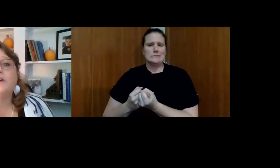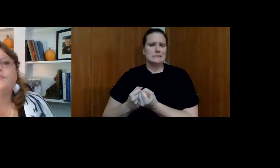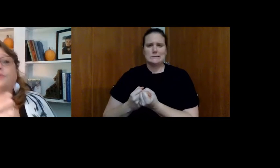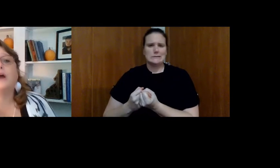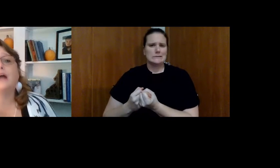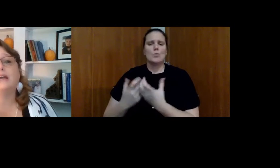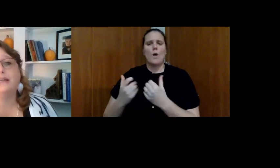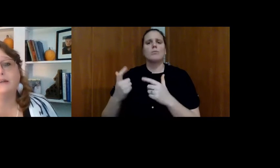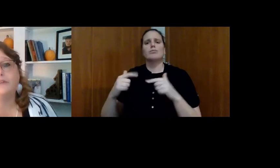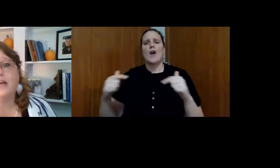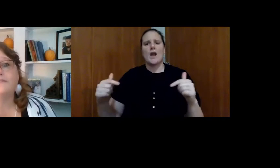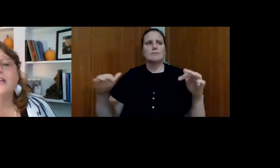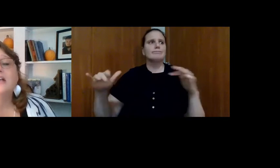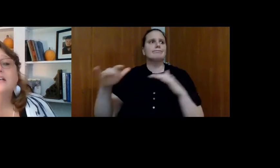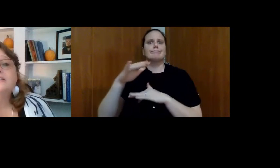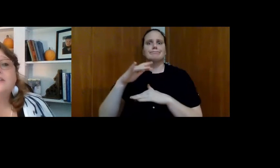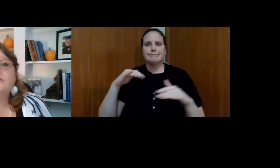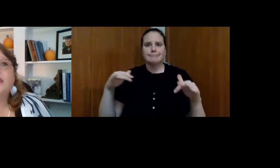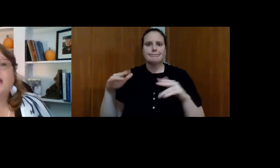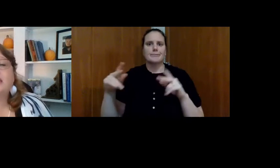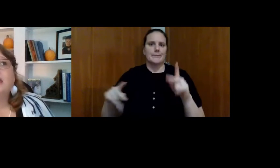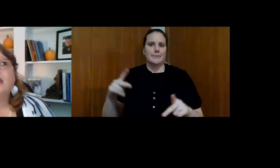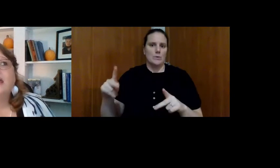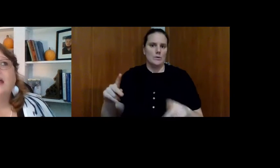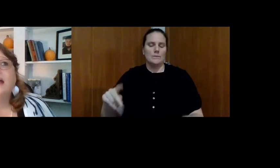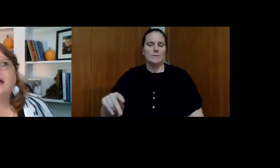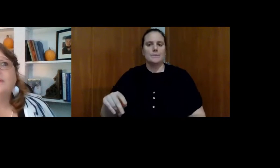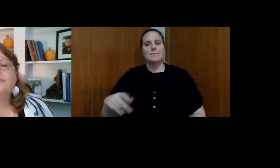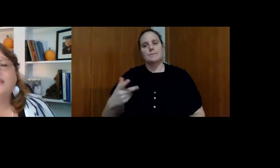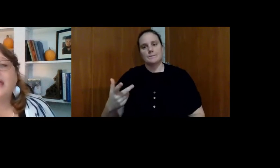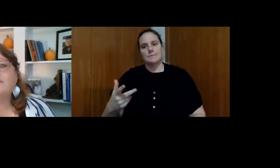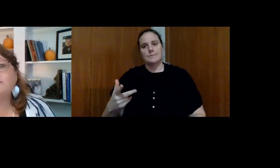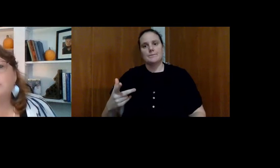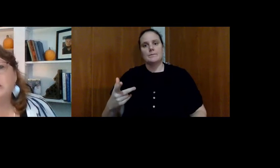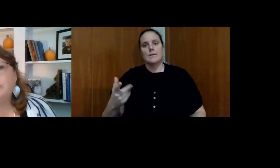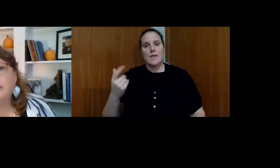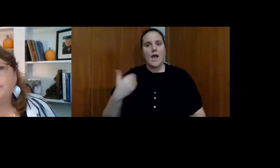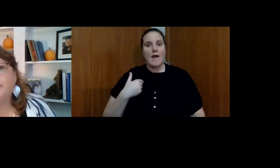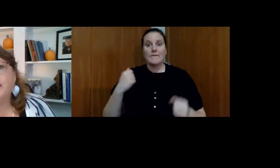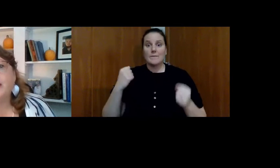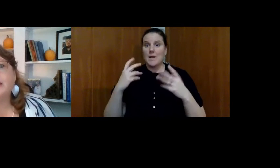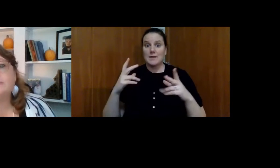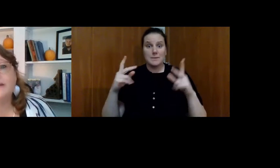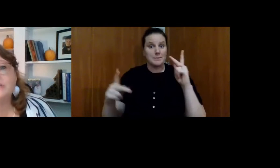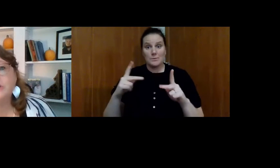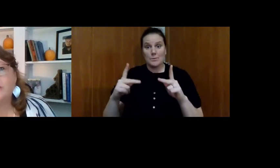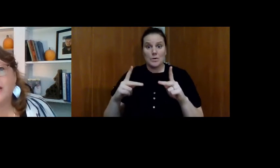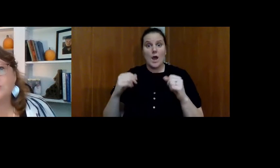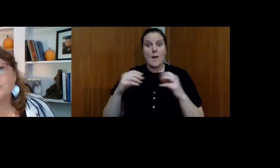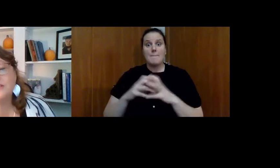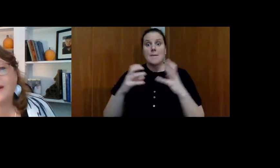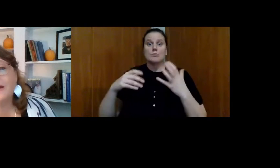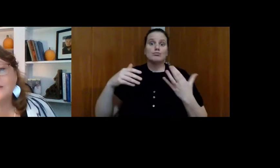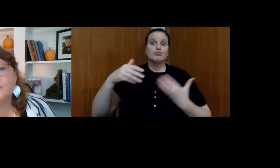to have a variety of life so that they have as many people and as much interaction as possible.